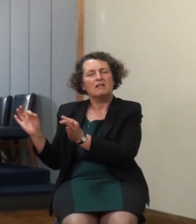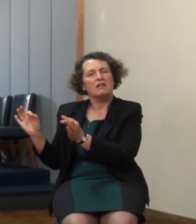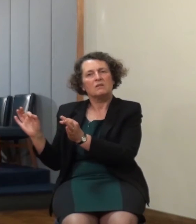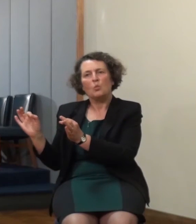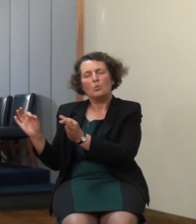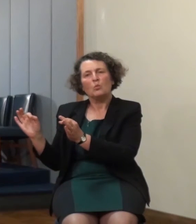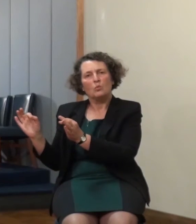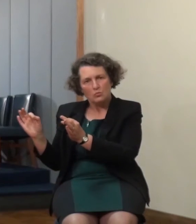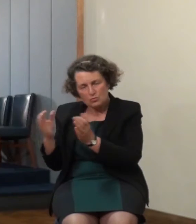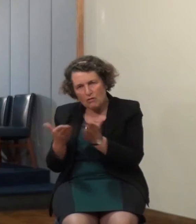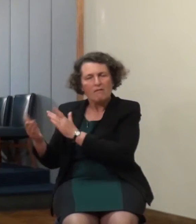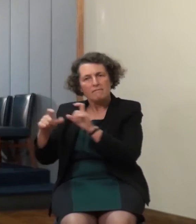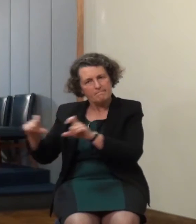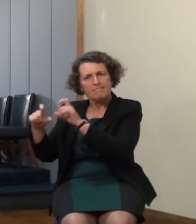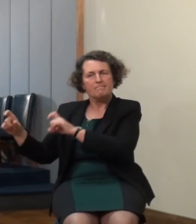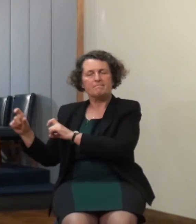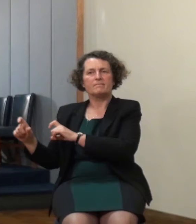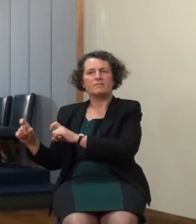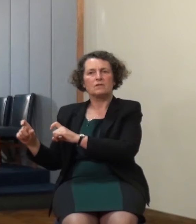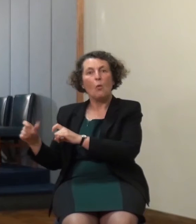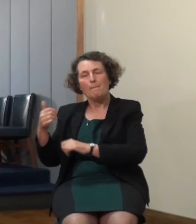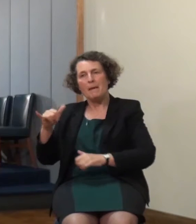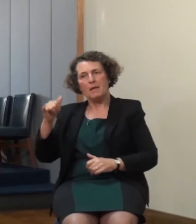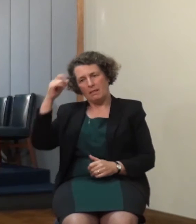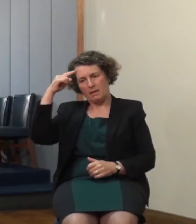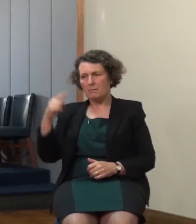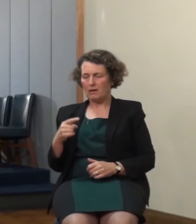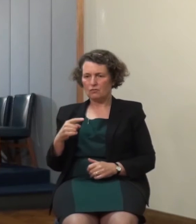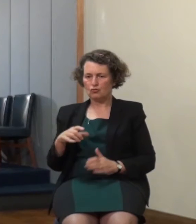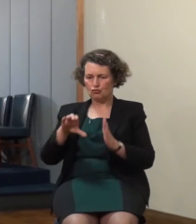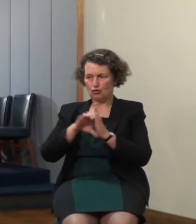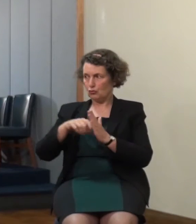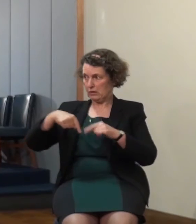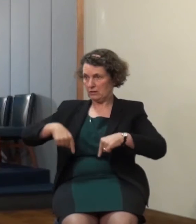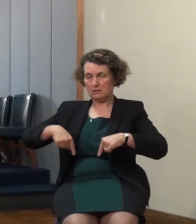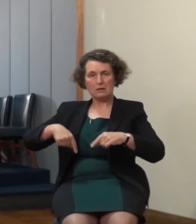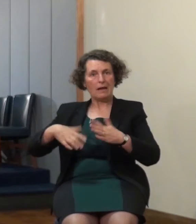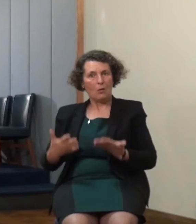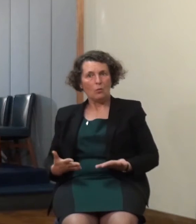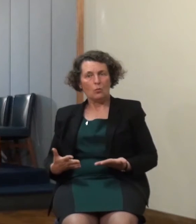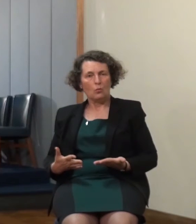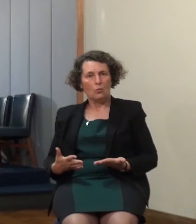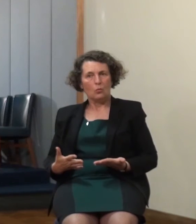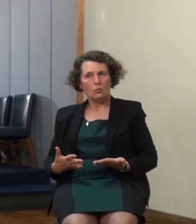my church on my watch pray for the leaders of the church and God will keep them vigilant